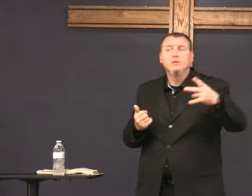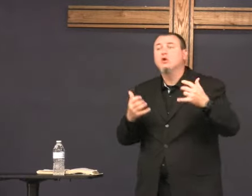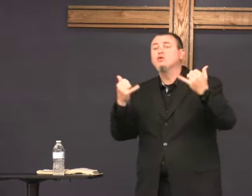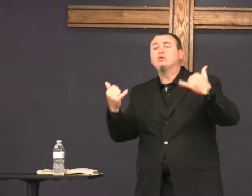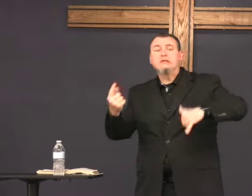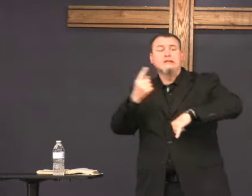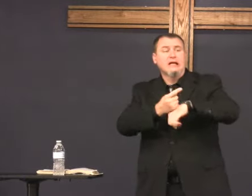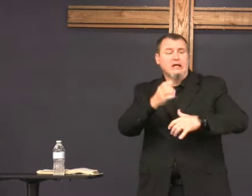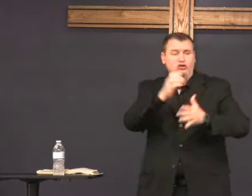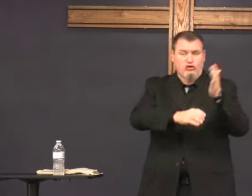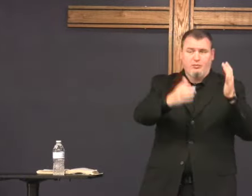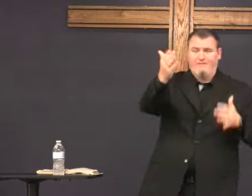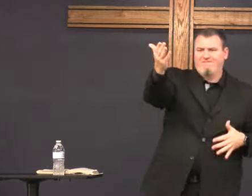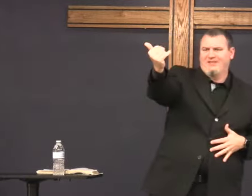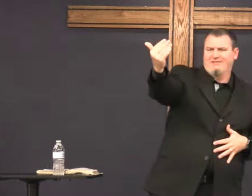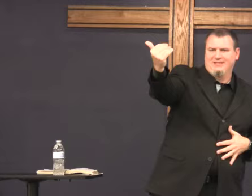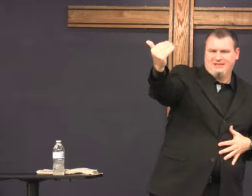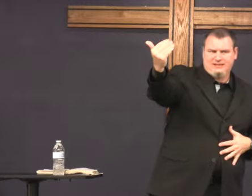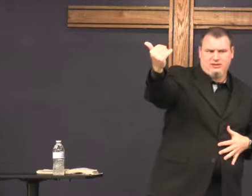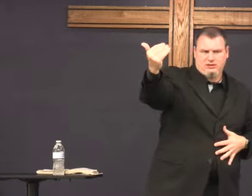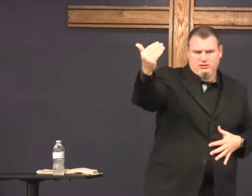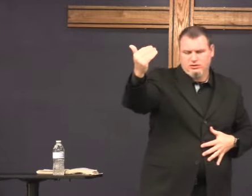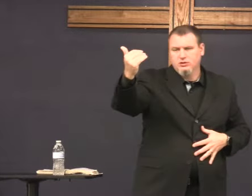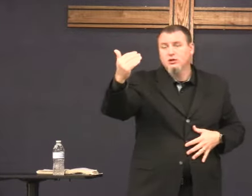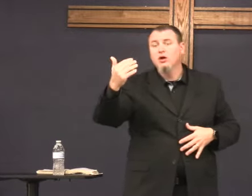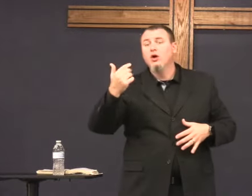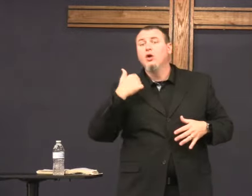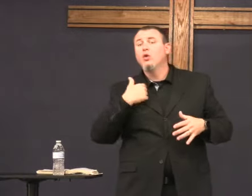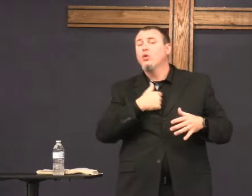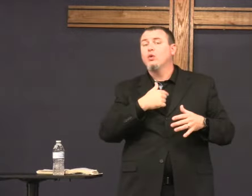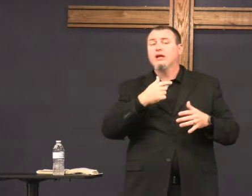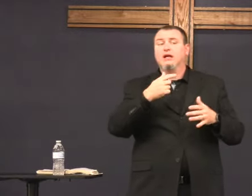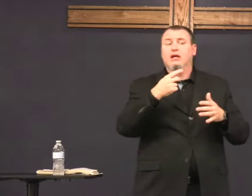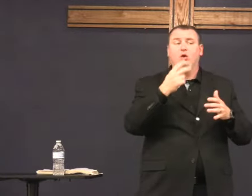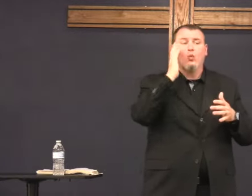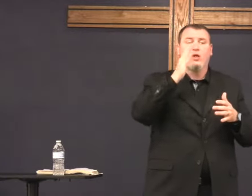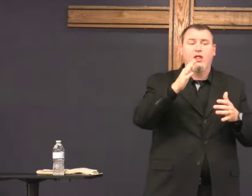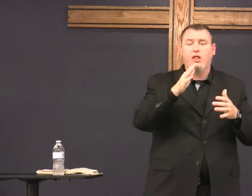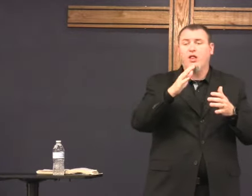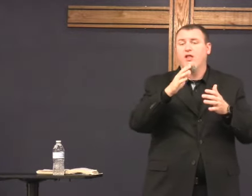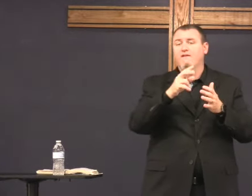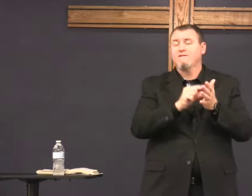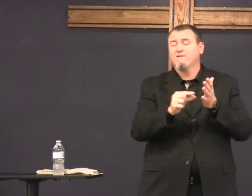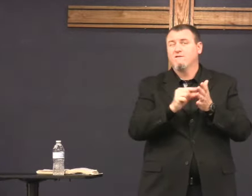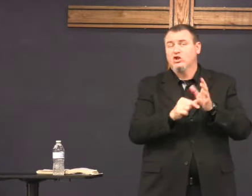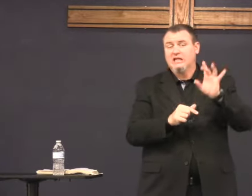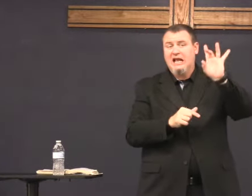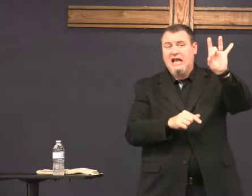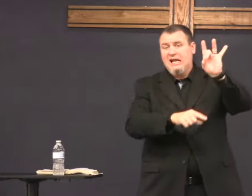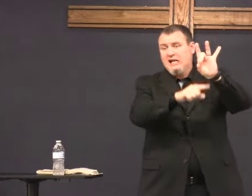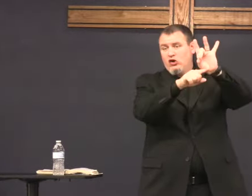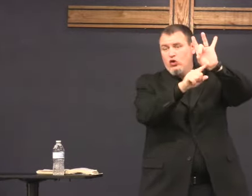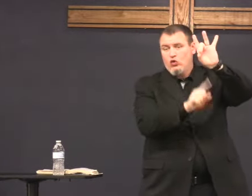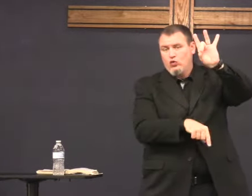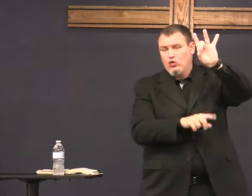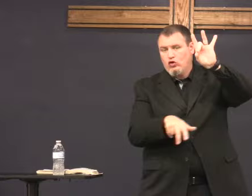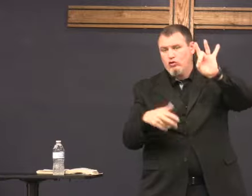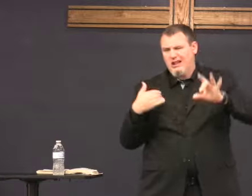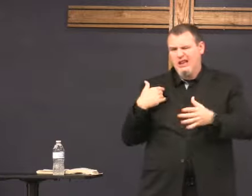okay? So today, we're in chapter 15, from verses